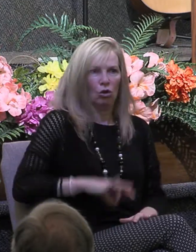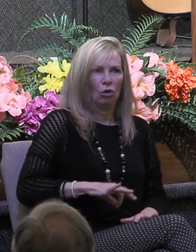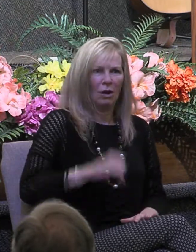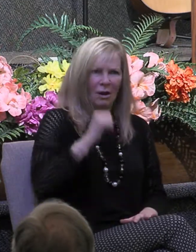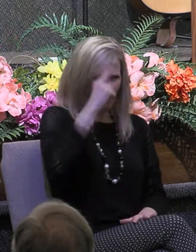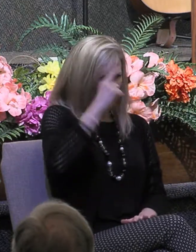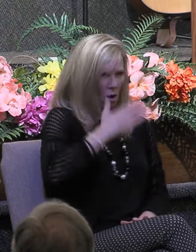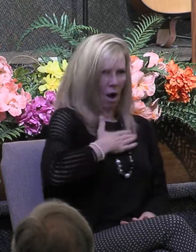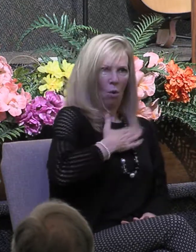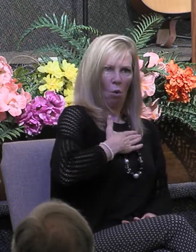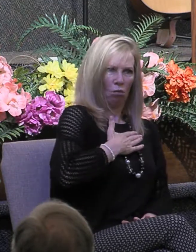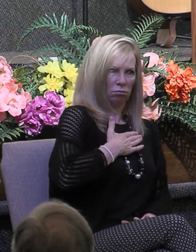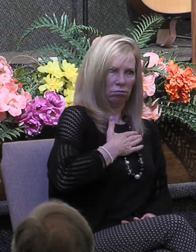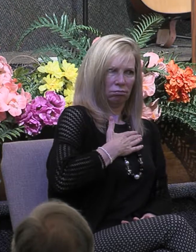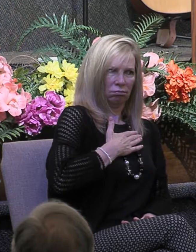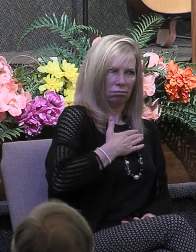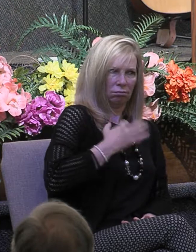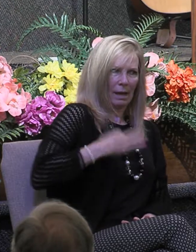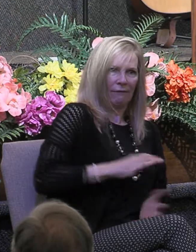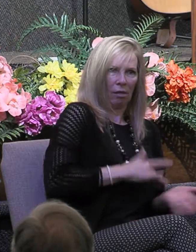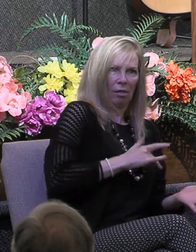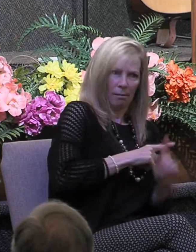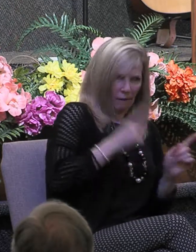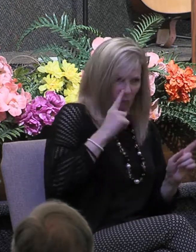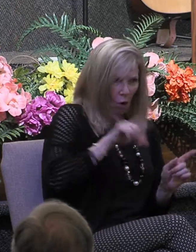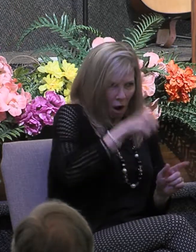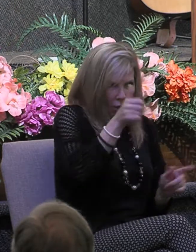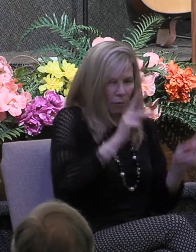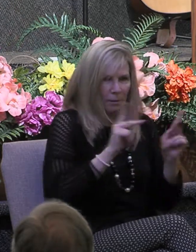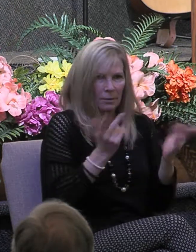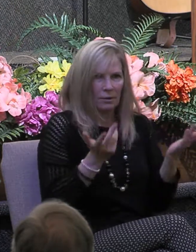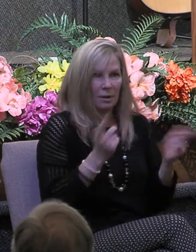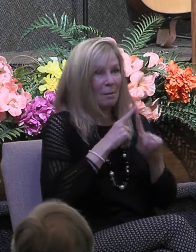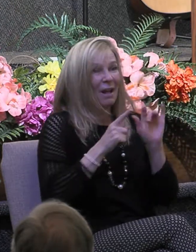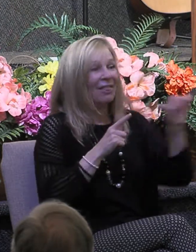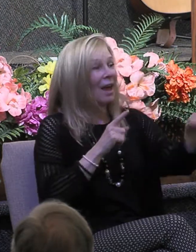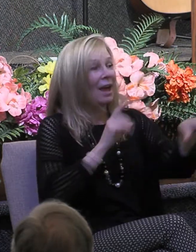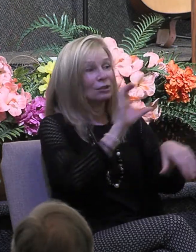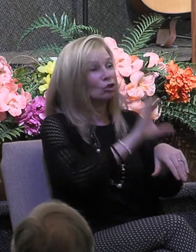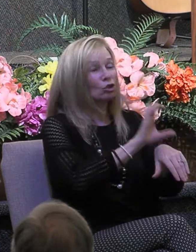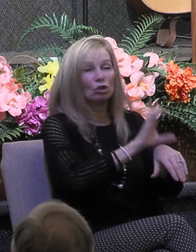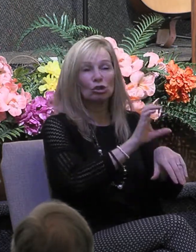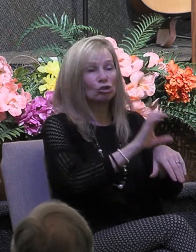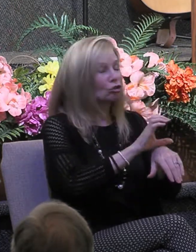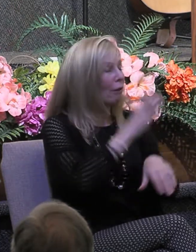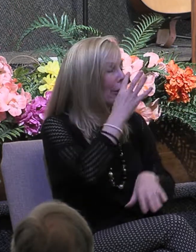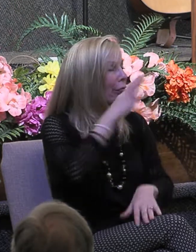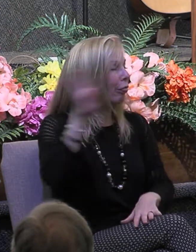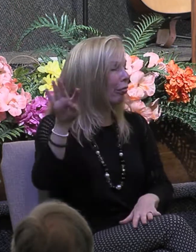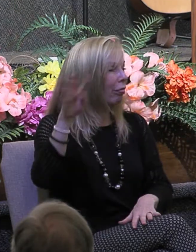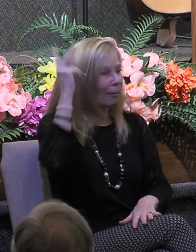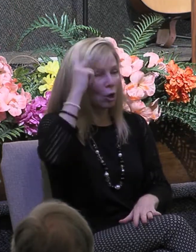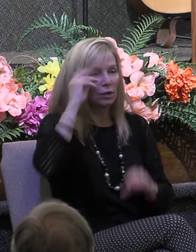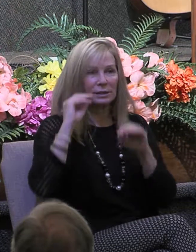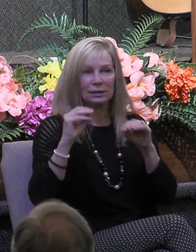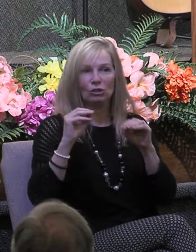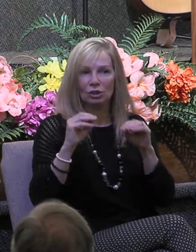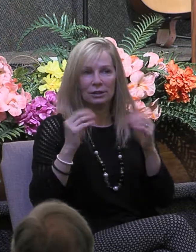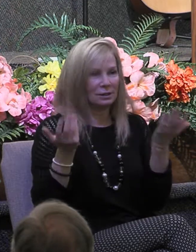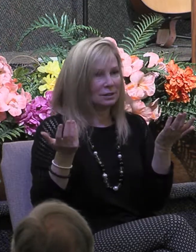the sake of others. But the Corinthians failed to heed Paul's teaching because it was here, as I said, in this